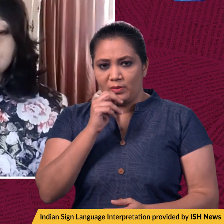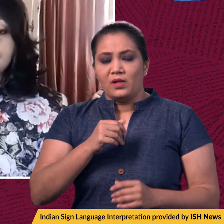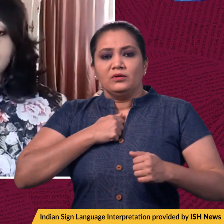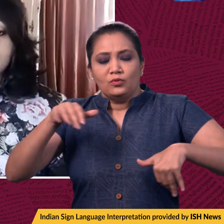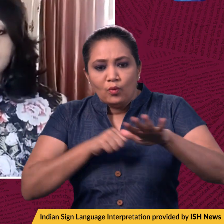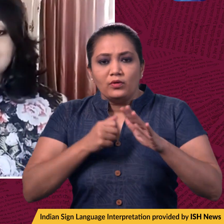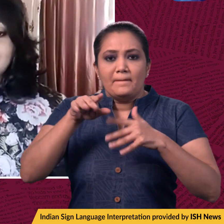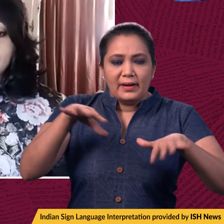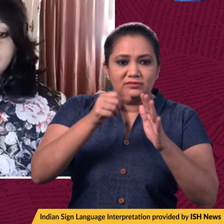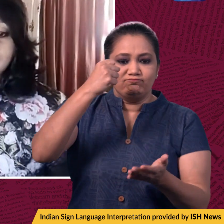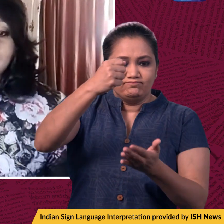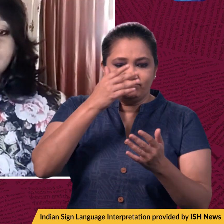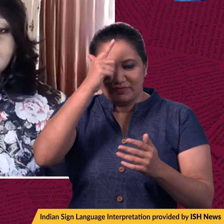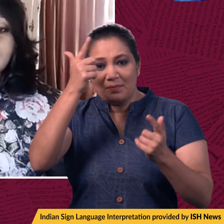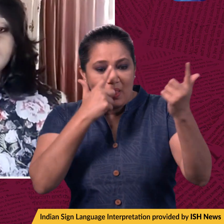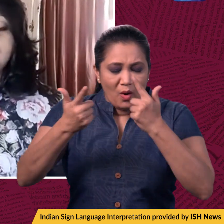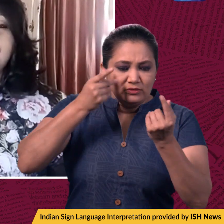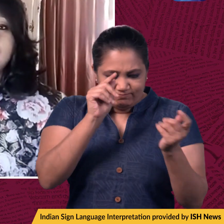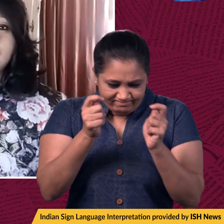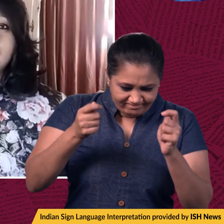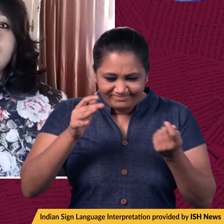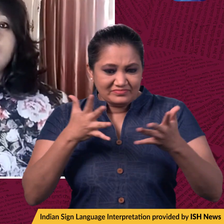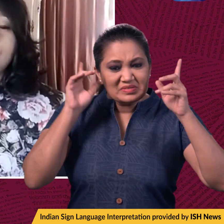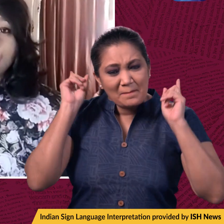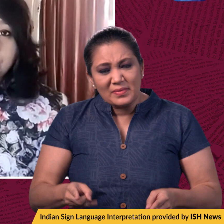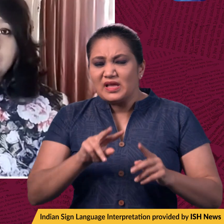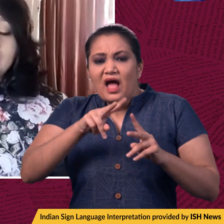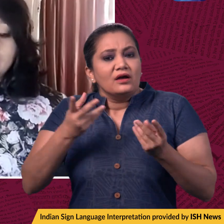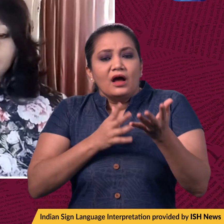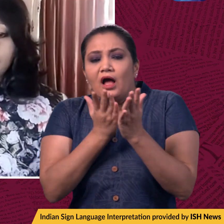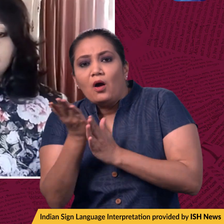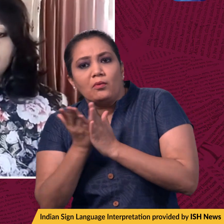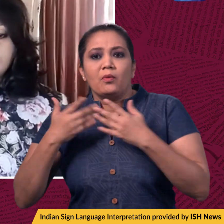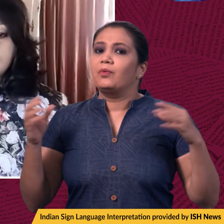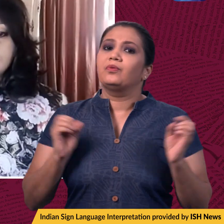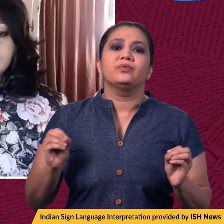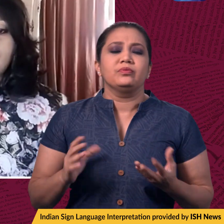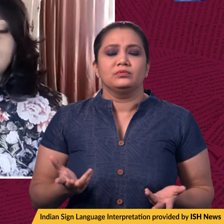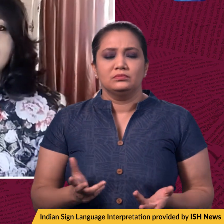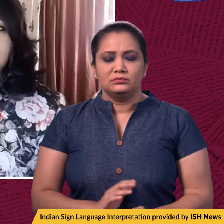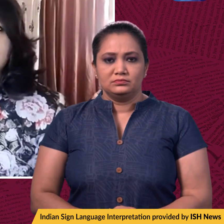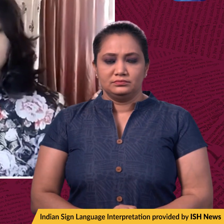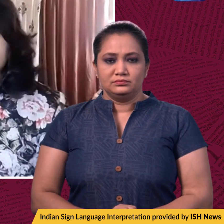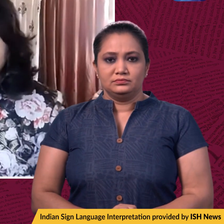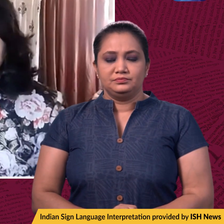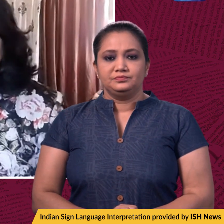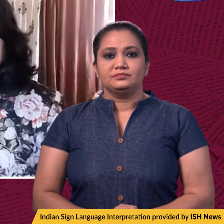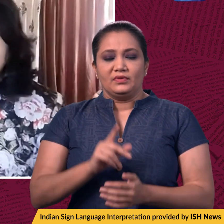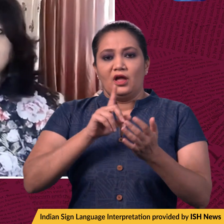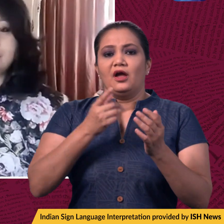restructure its debt as it faces a crippling economic crisis. Now, Ali Sabri, who took charge as a finance